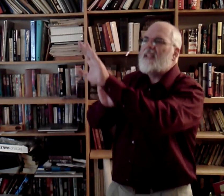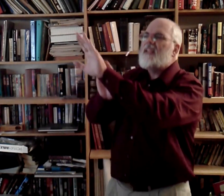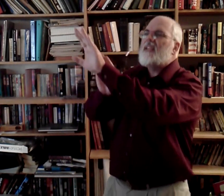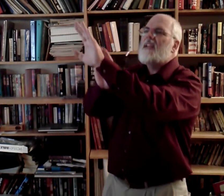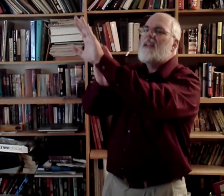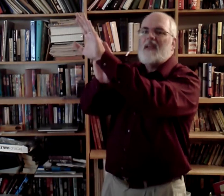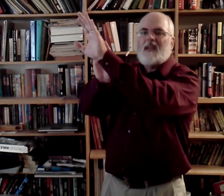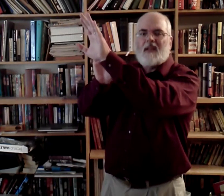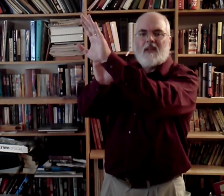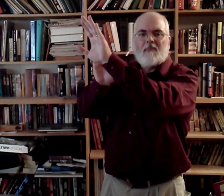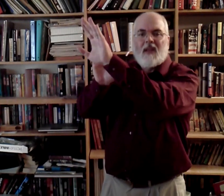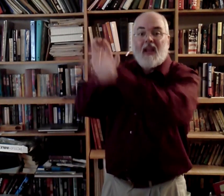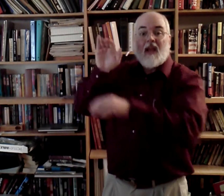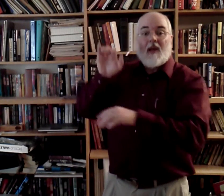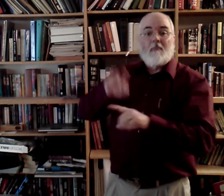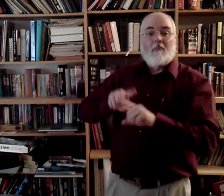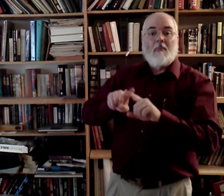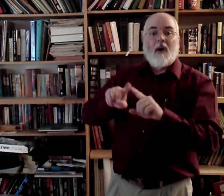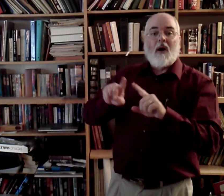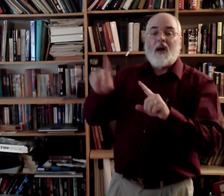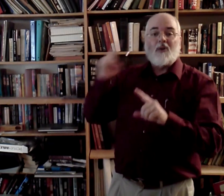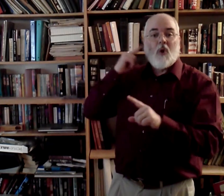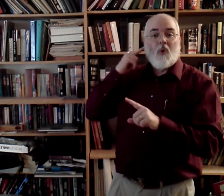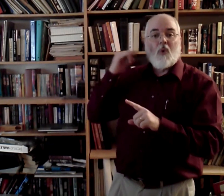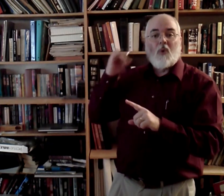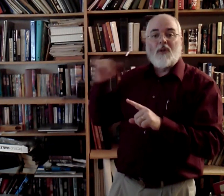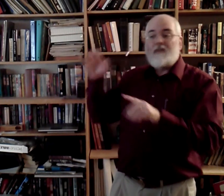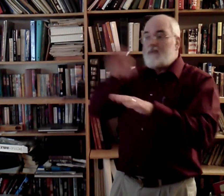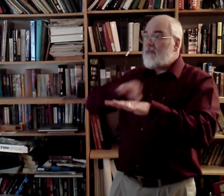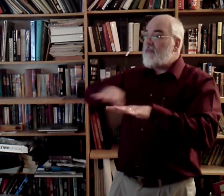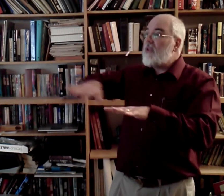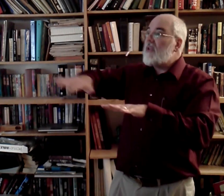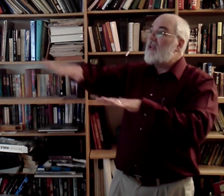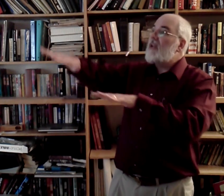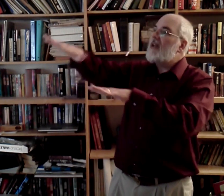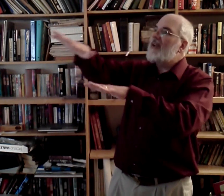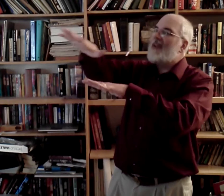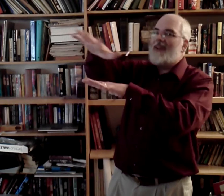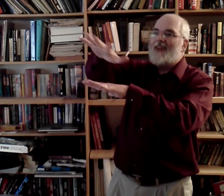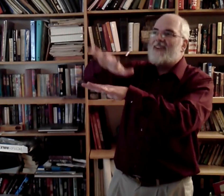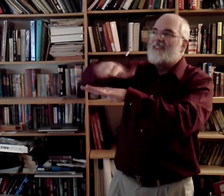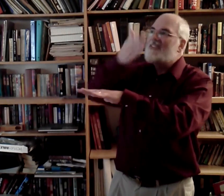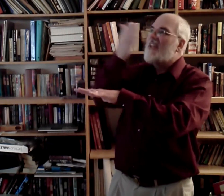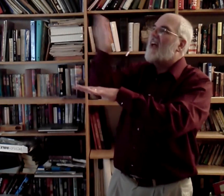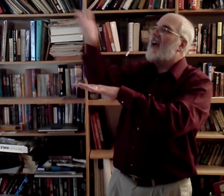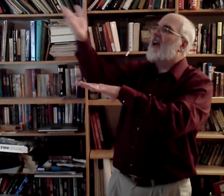but golden fields lie